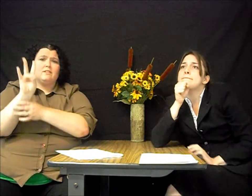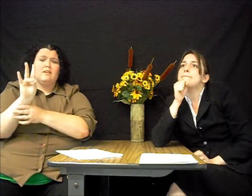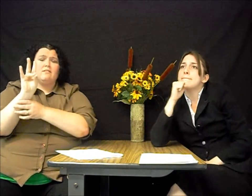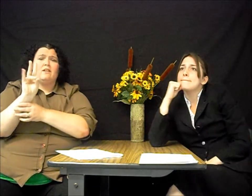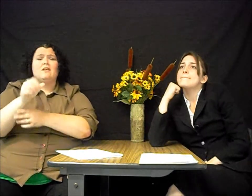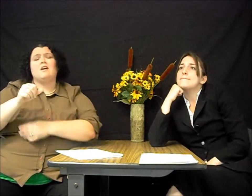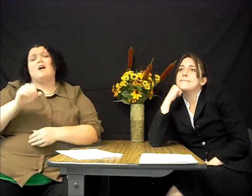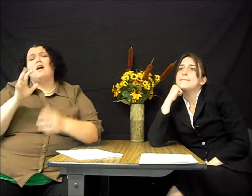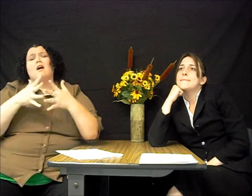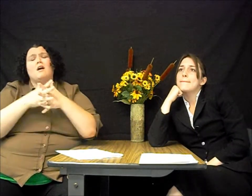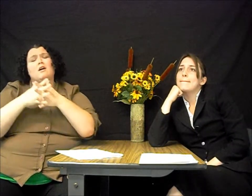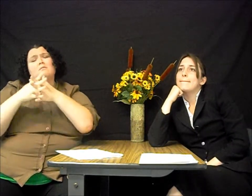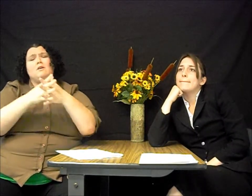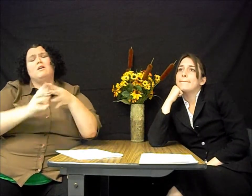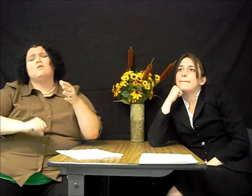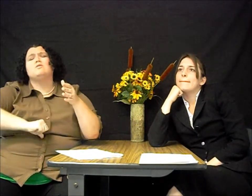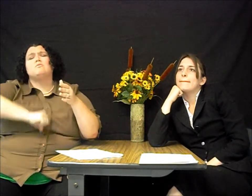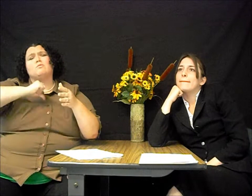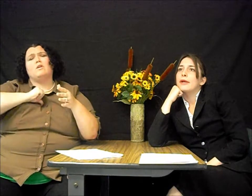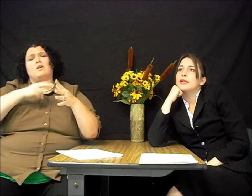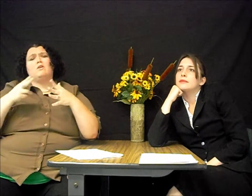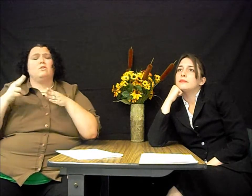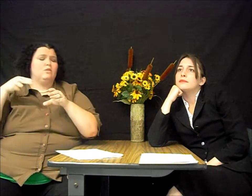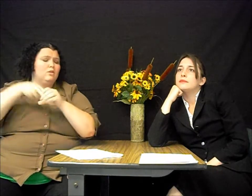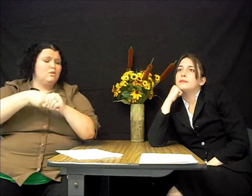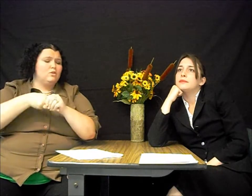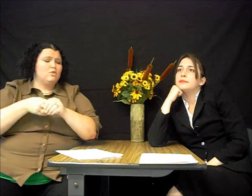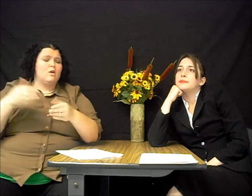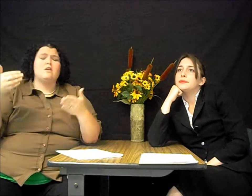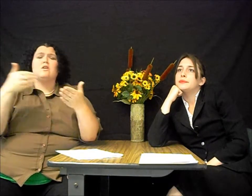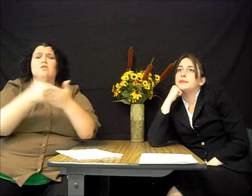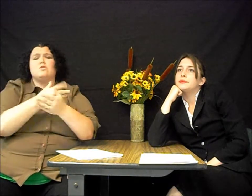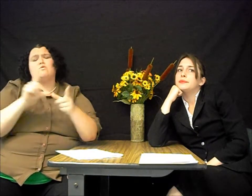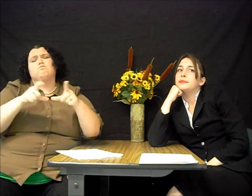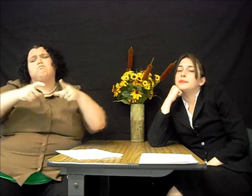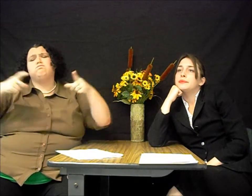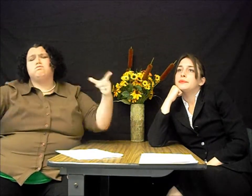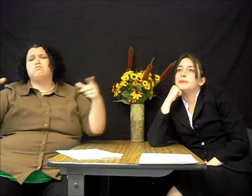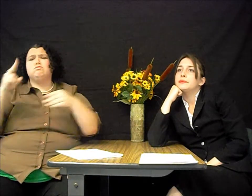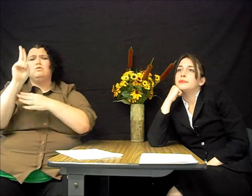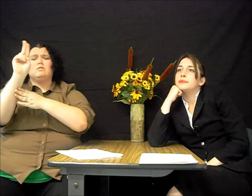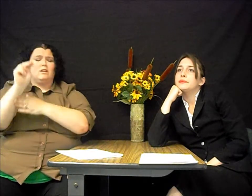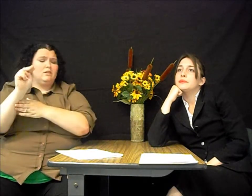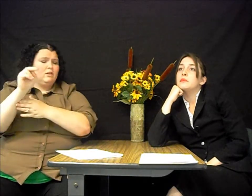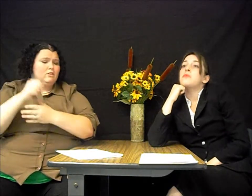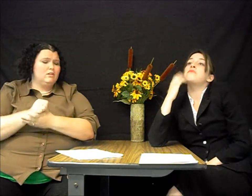2057, America proudly joined the expanded United Nations.